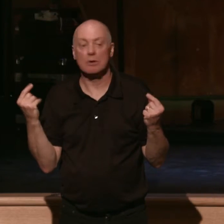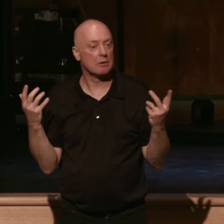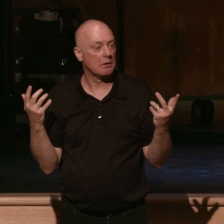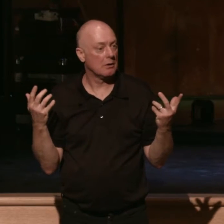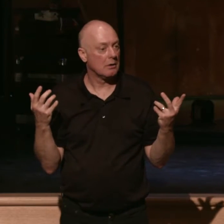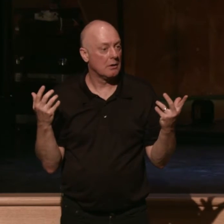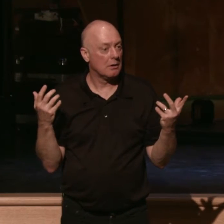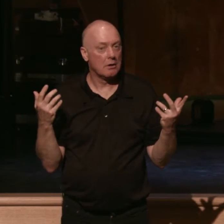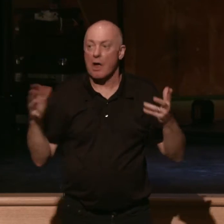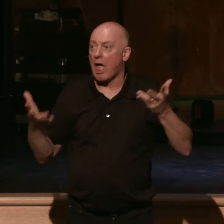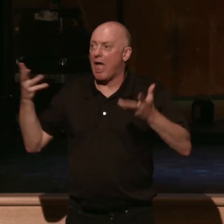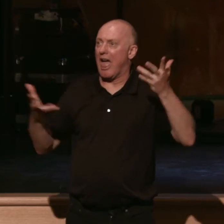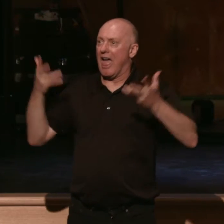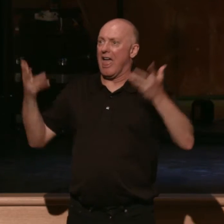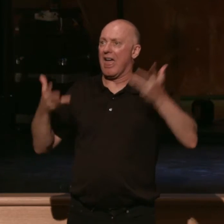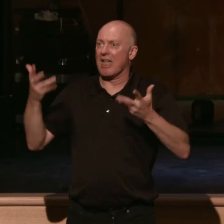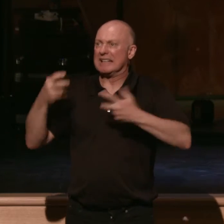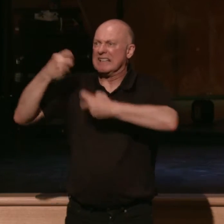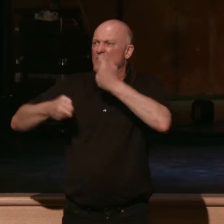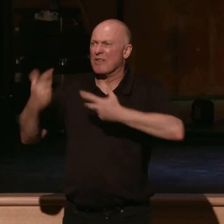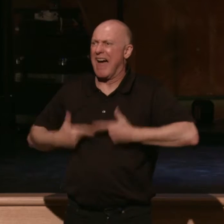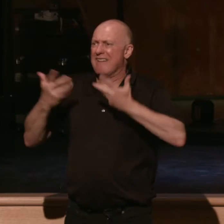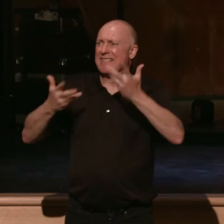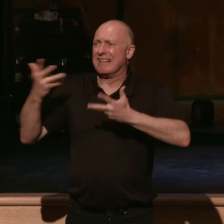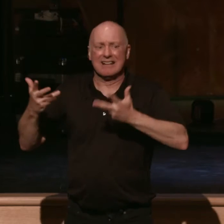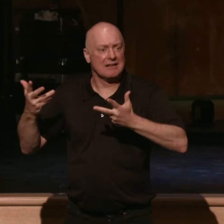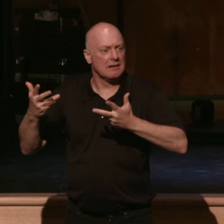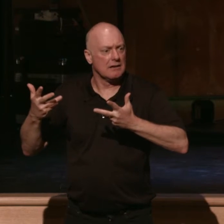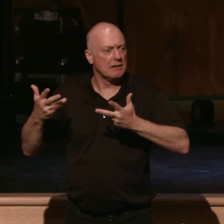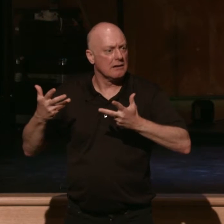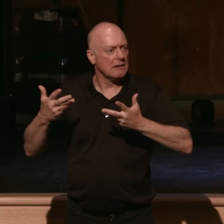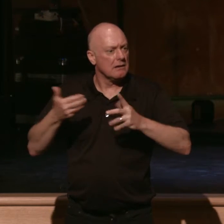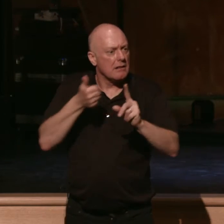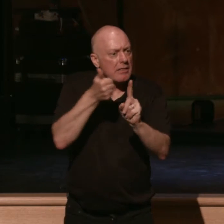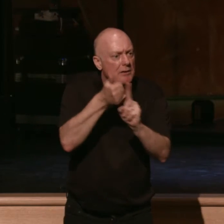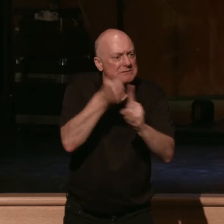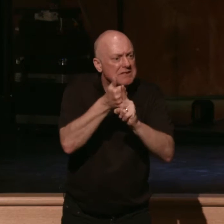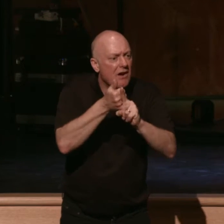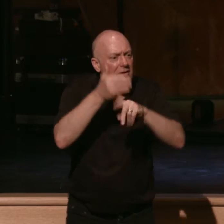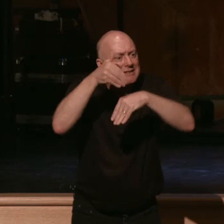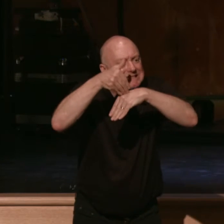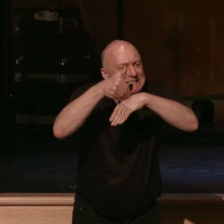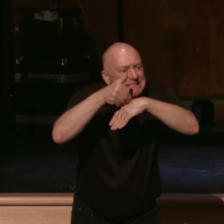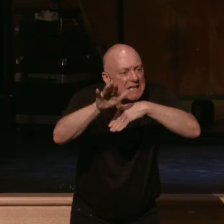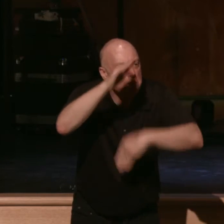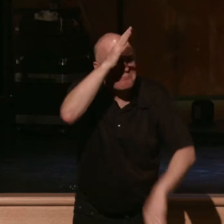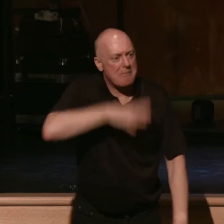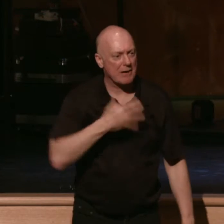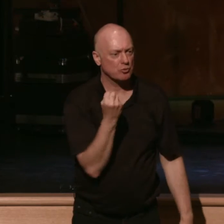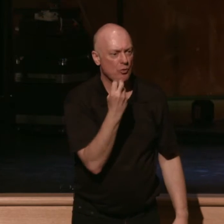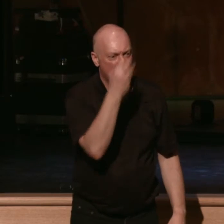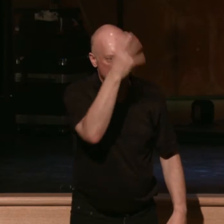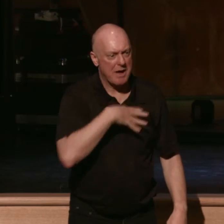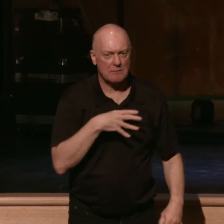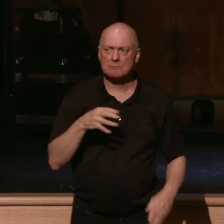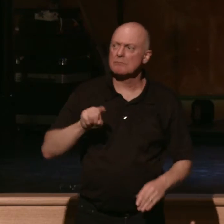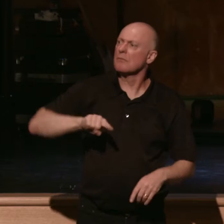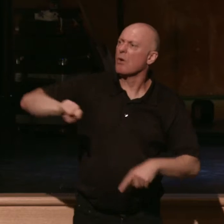Affliction, crisis, difficulty causes them to send men before us. You see that in verse